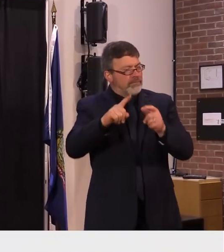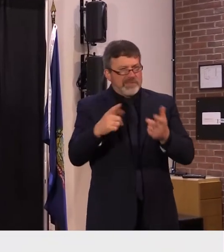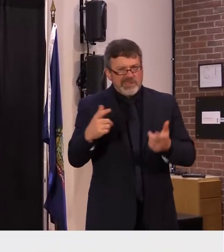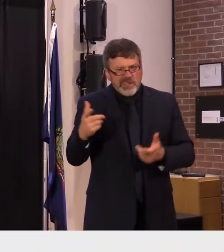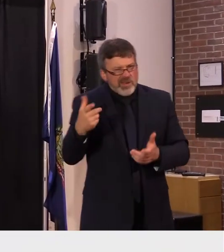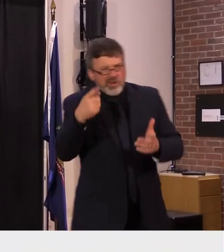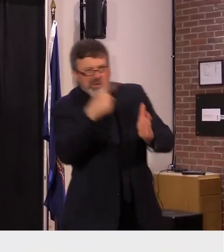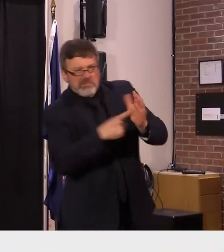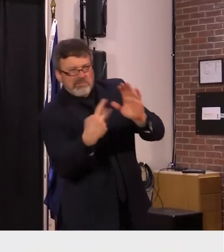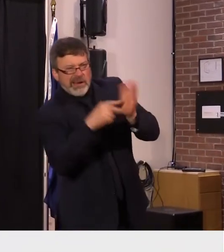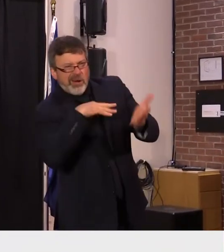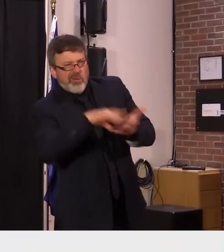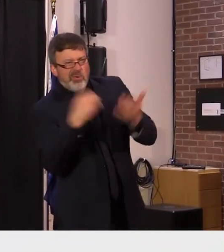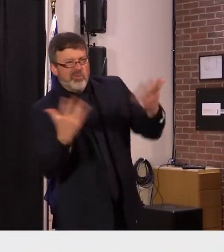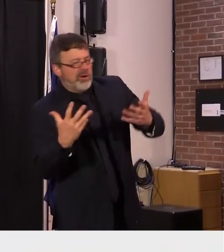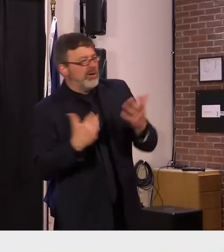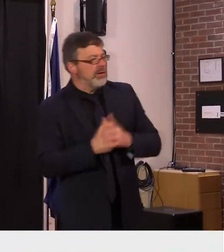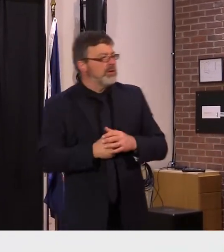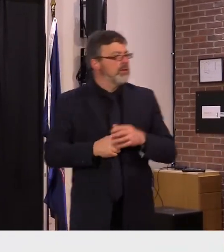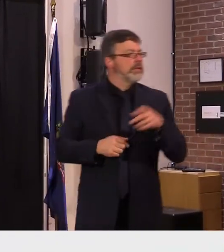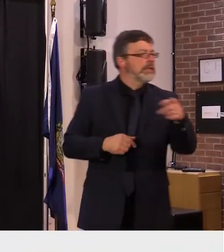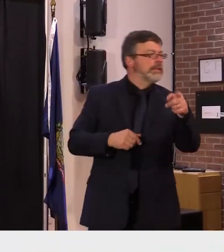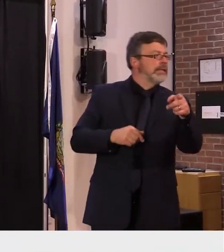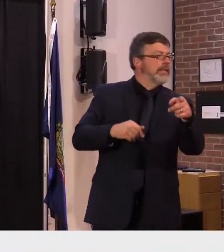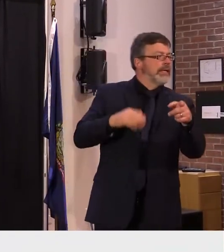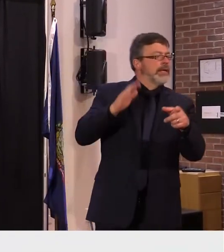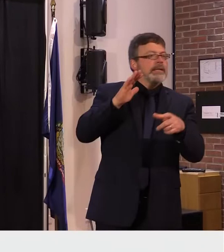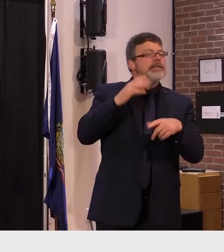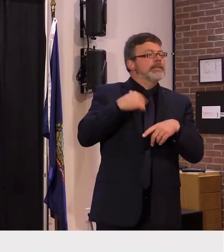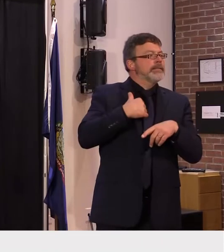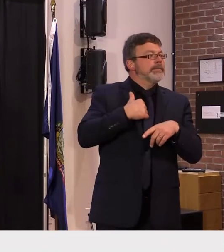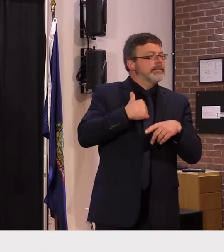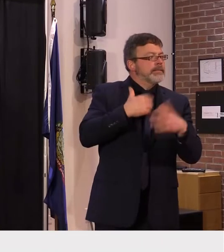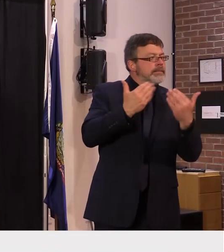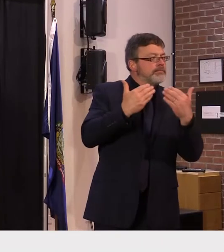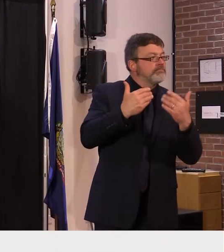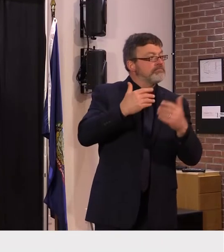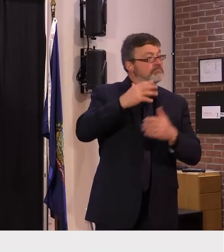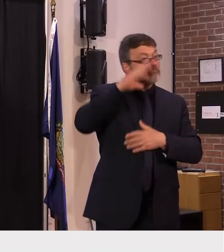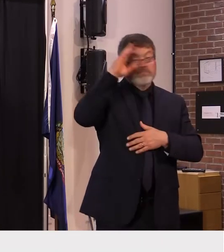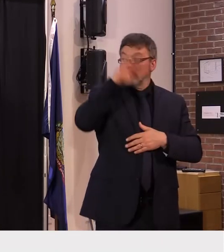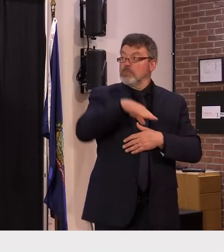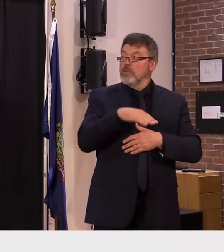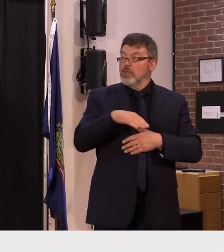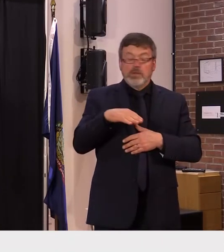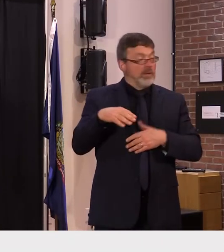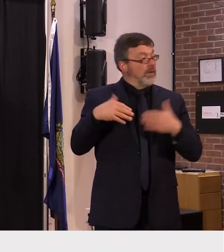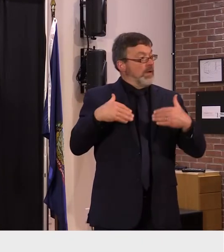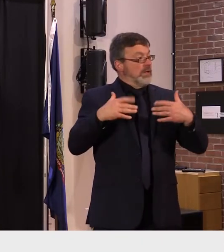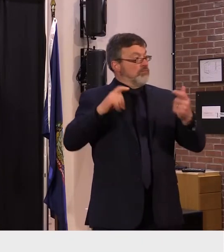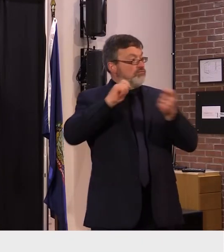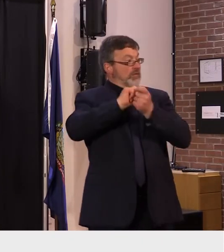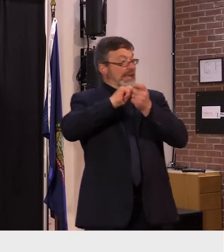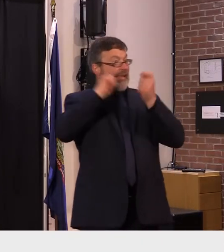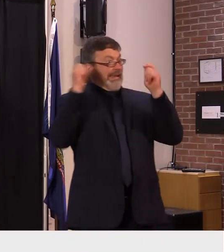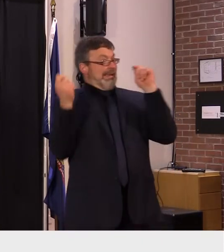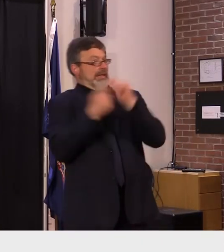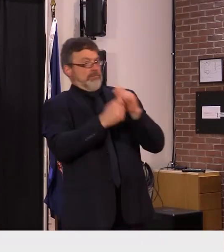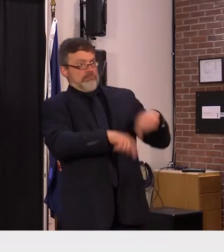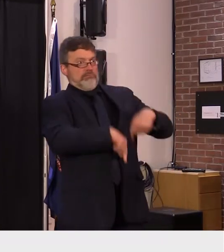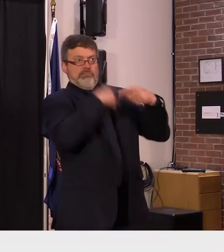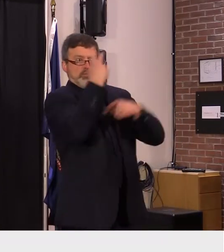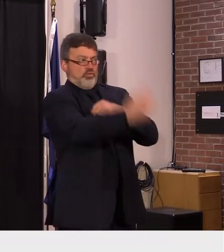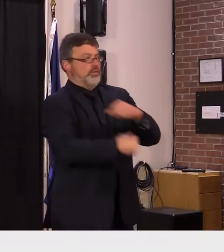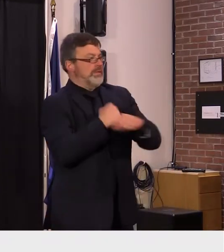oh well it's so much has changed right from the very very beginning uh we had no playbook we didn't know what we were